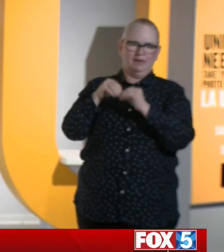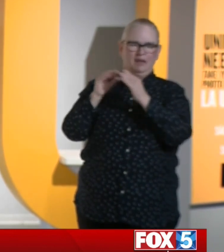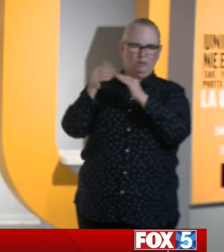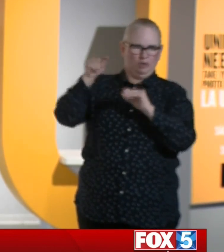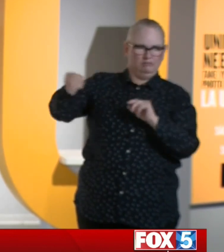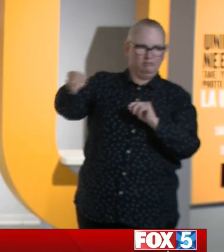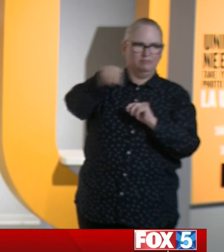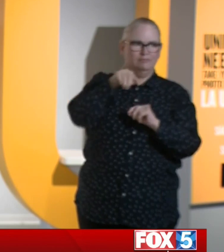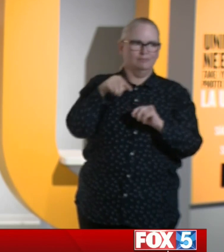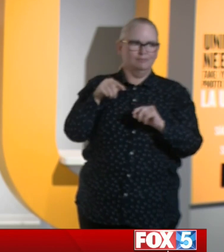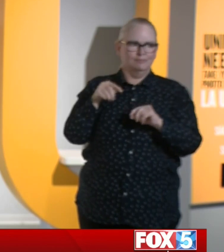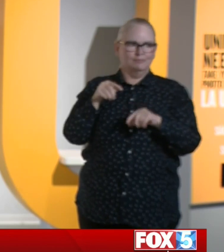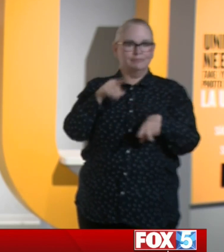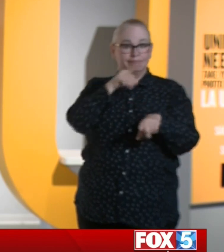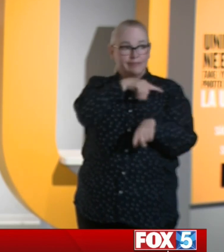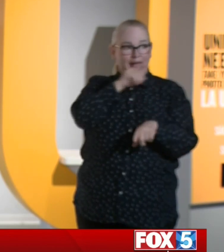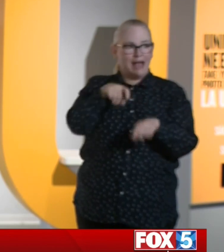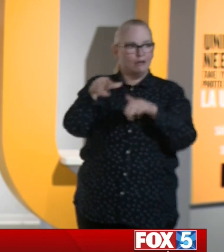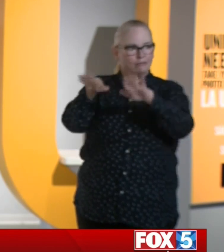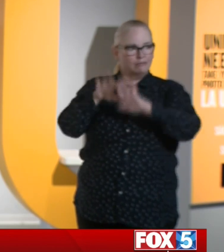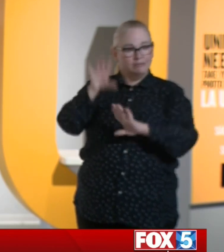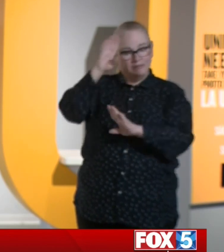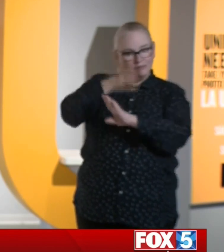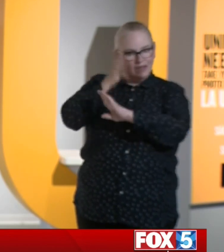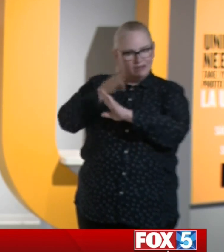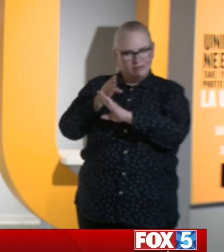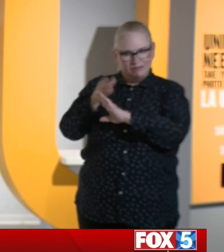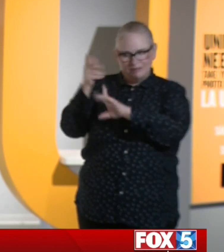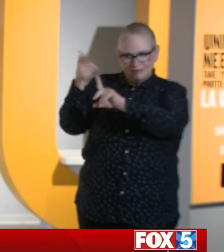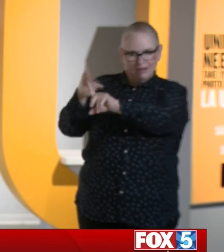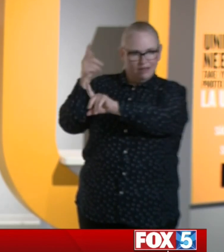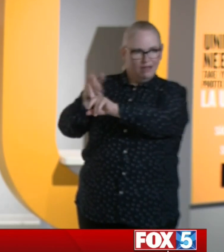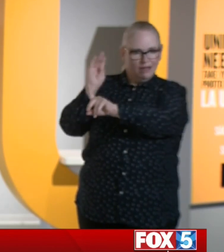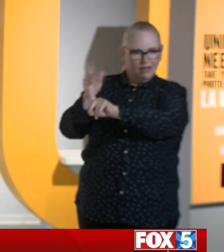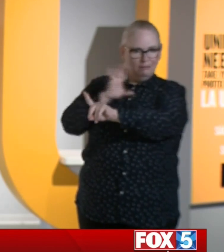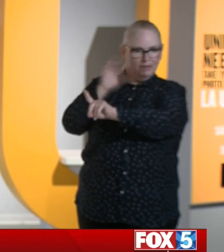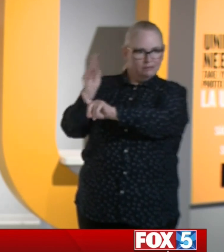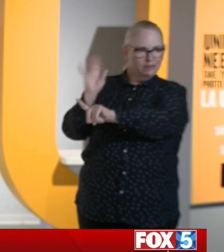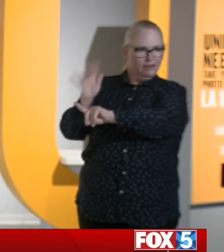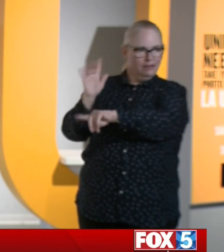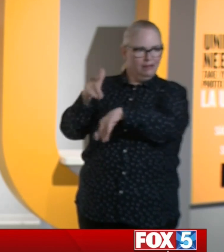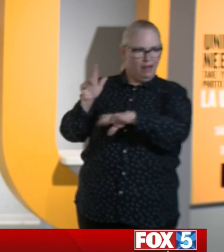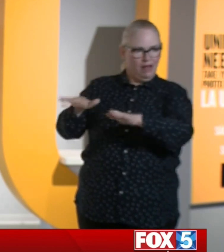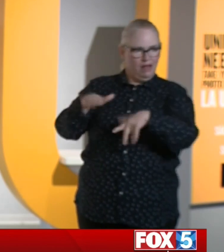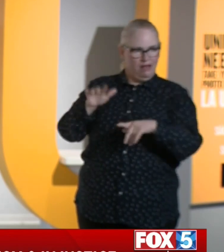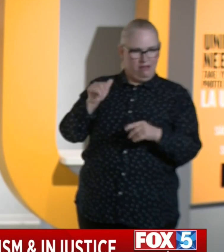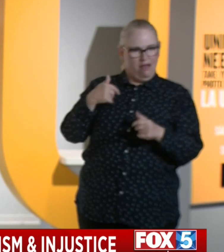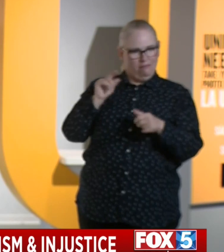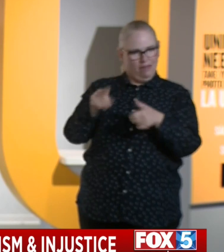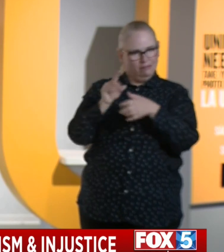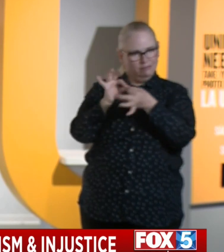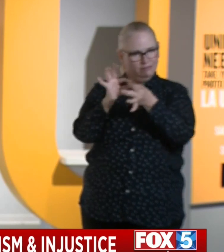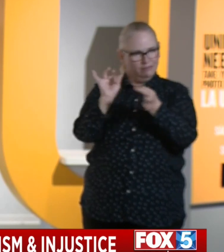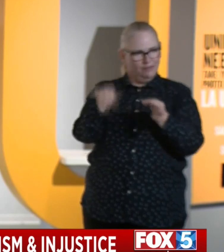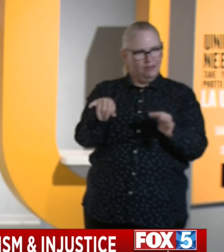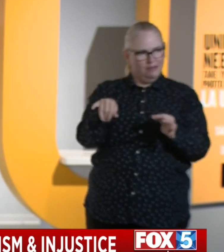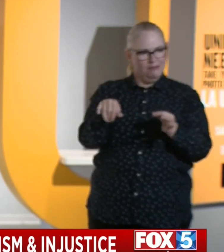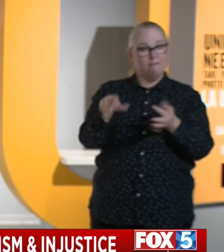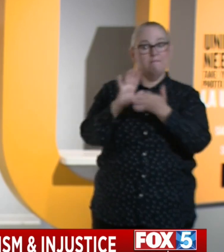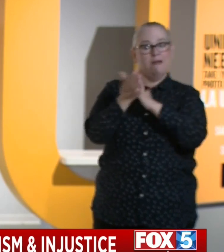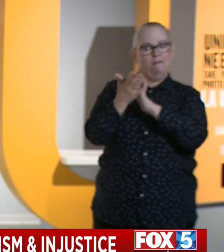bury their sons, unarmed sons, to create and craft those words that are now law in the state of California.